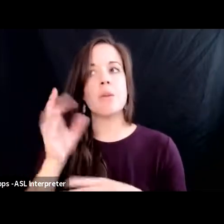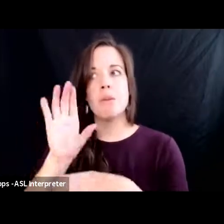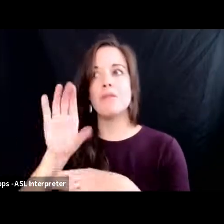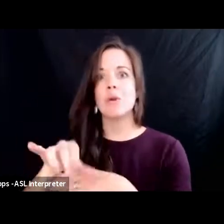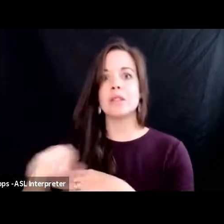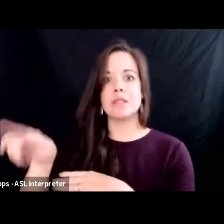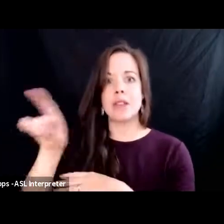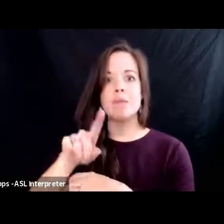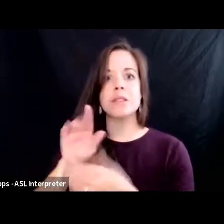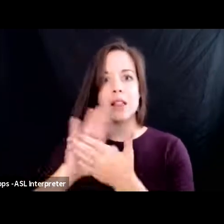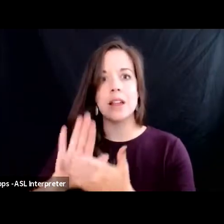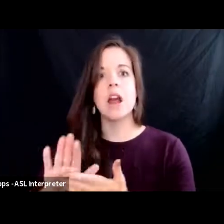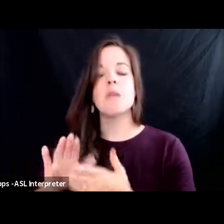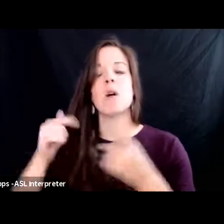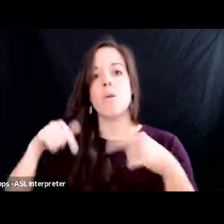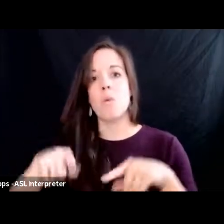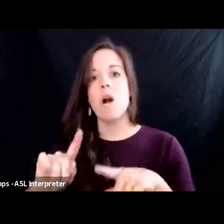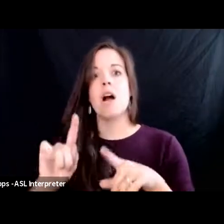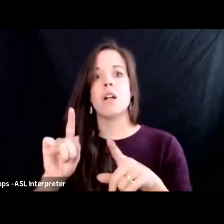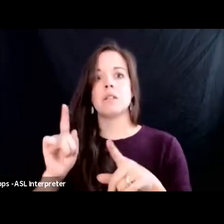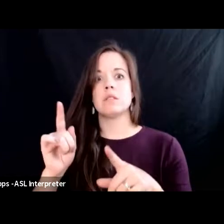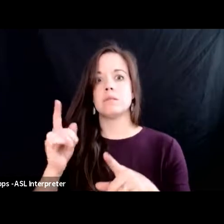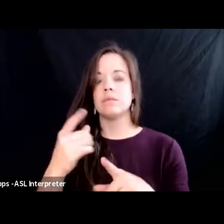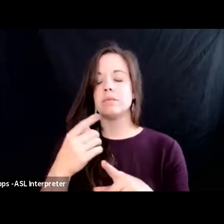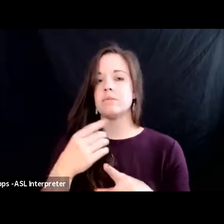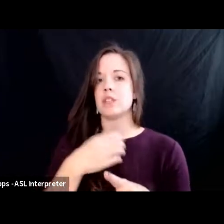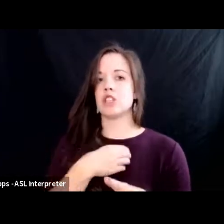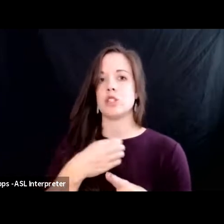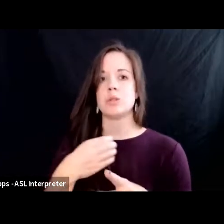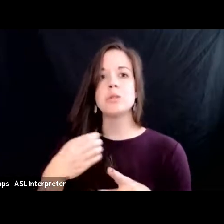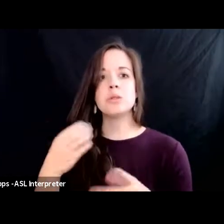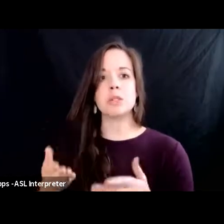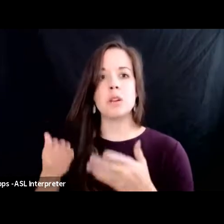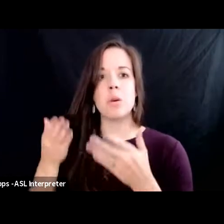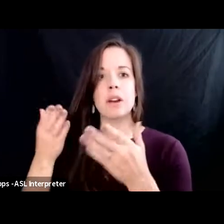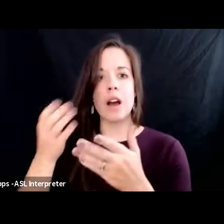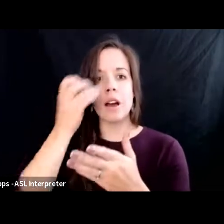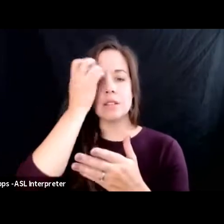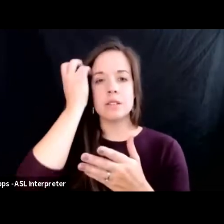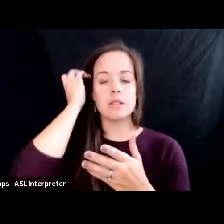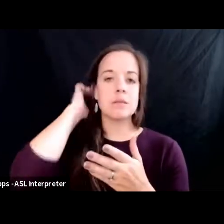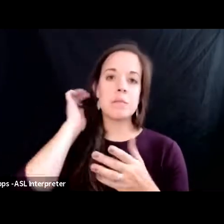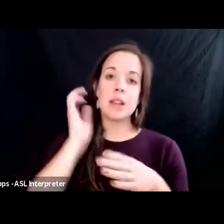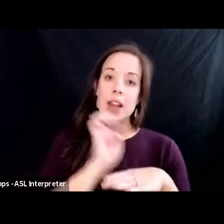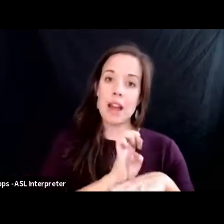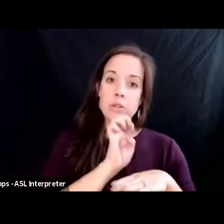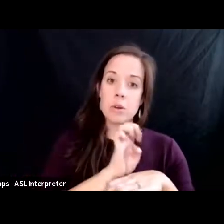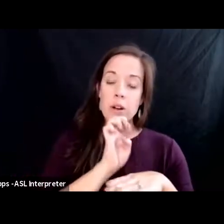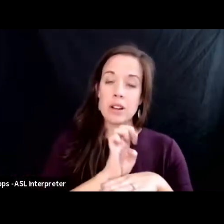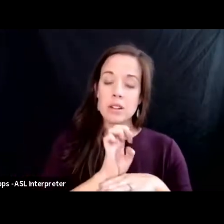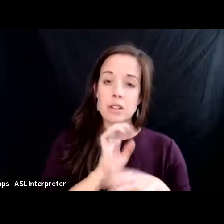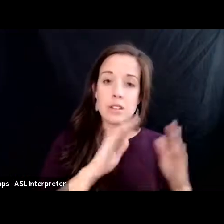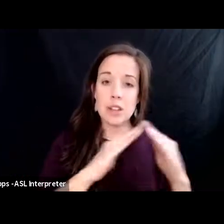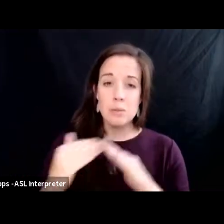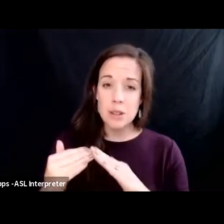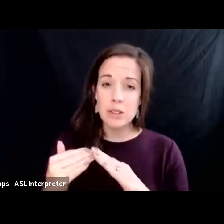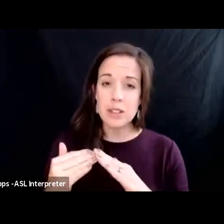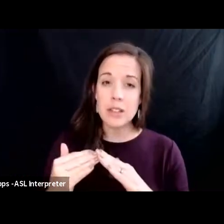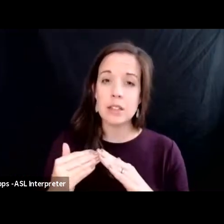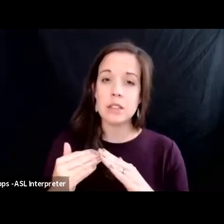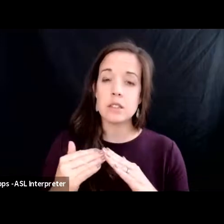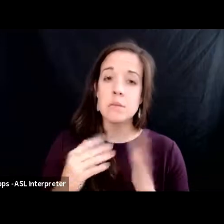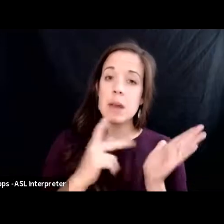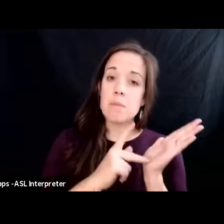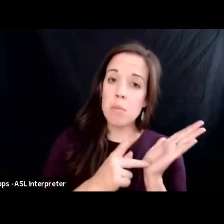clean up while the suit was going on but in in ecuador the communities fought on being poisoned daily